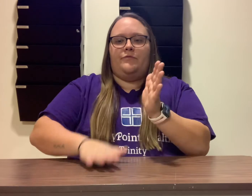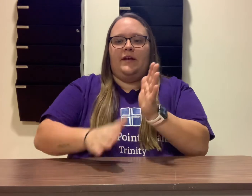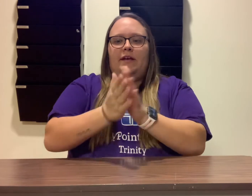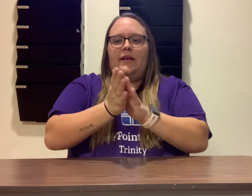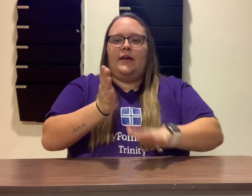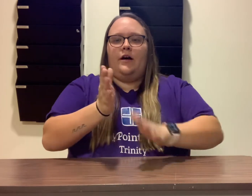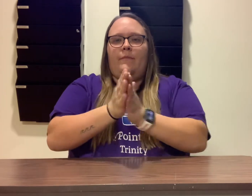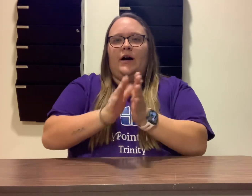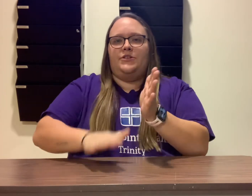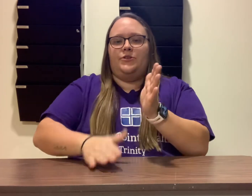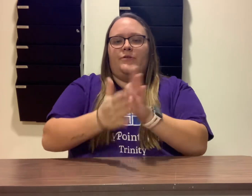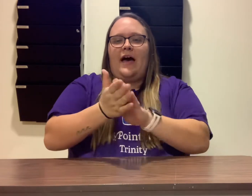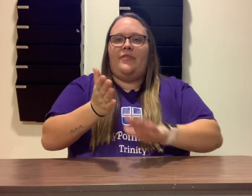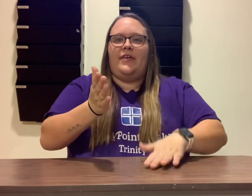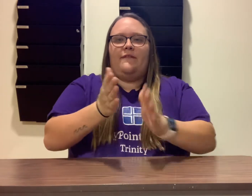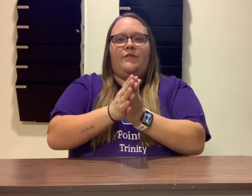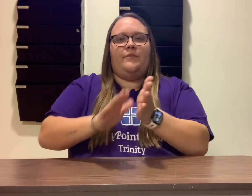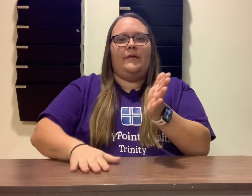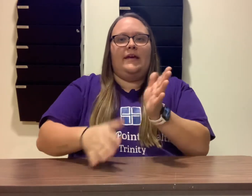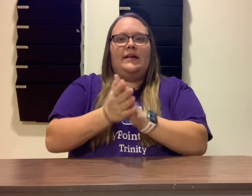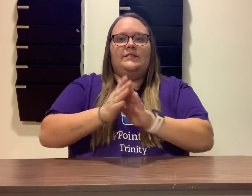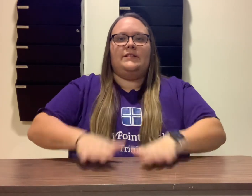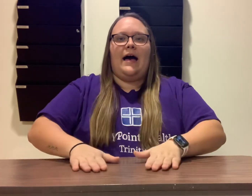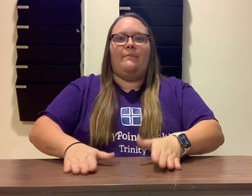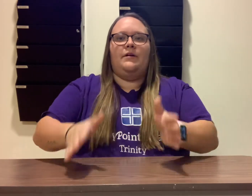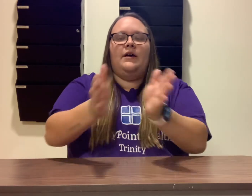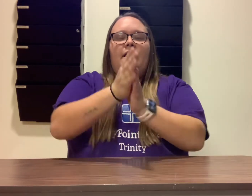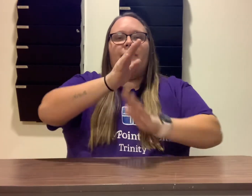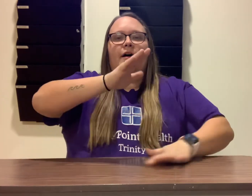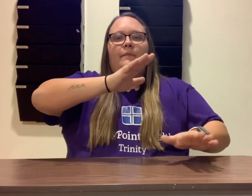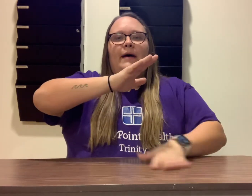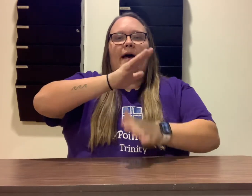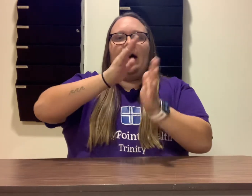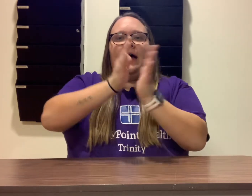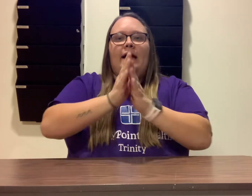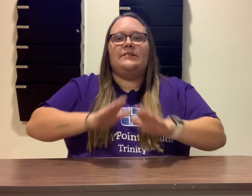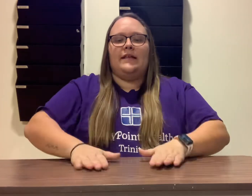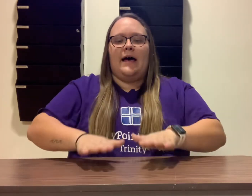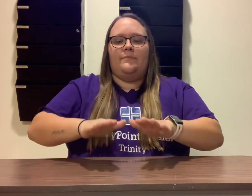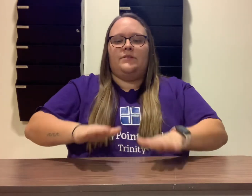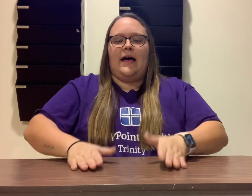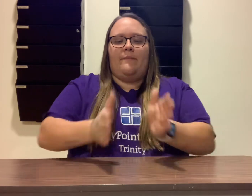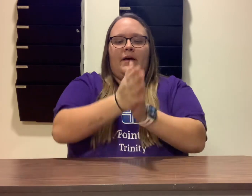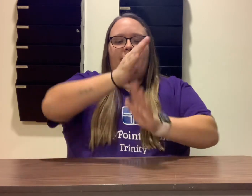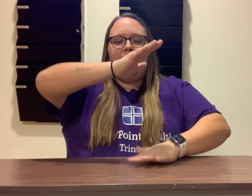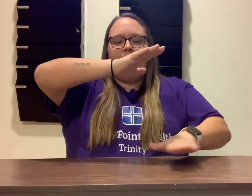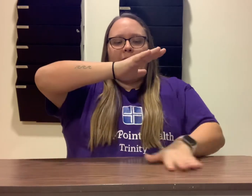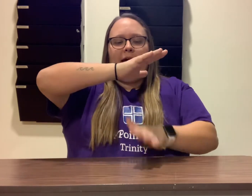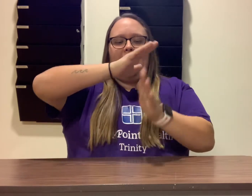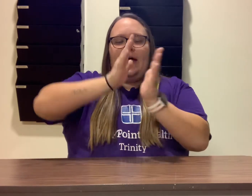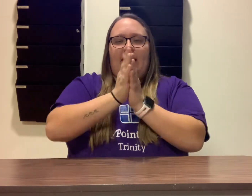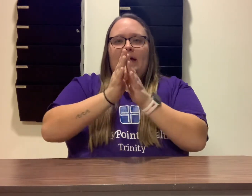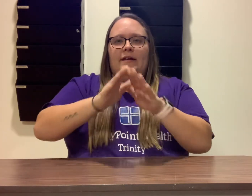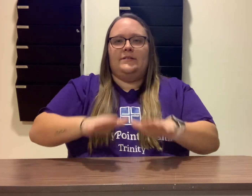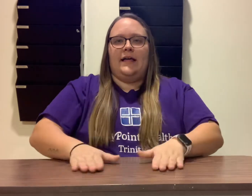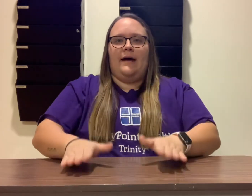Referee, come on do that thing for me and slap the mat. Slap, slap the mat. Slap